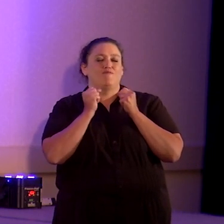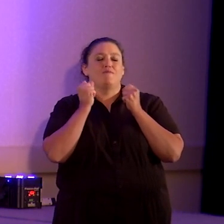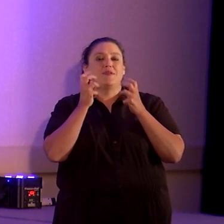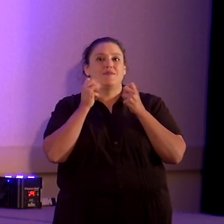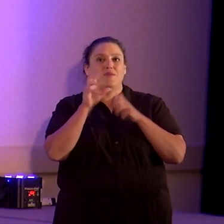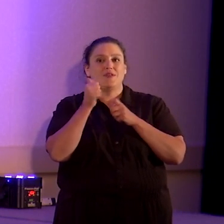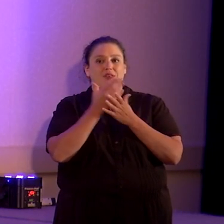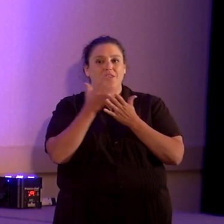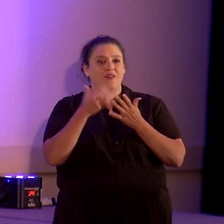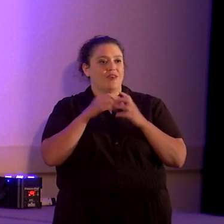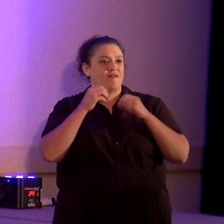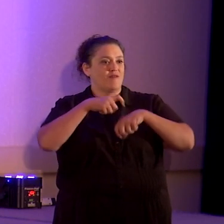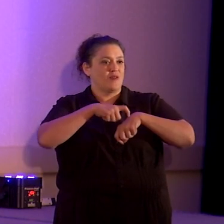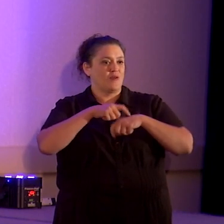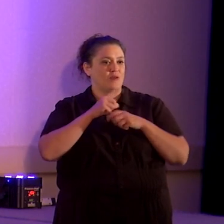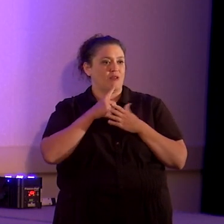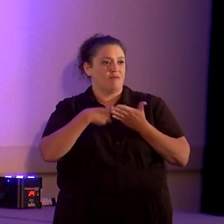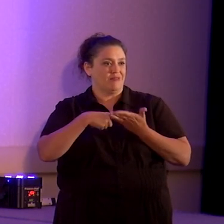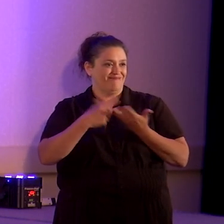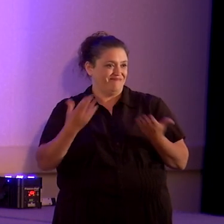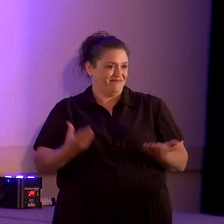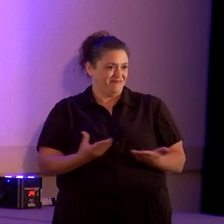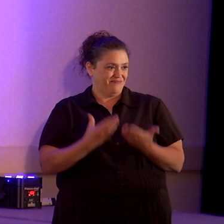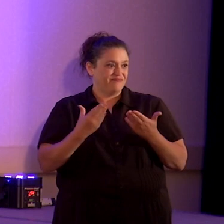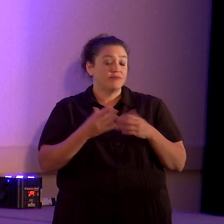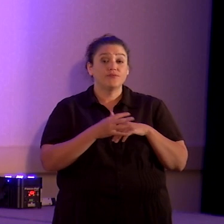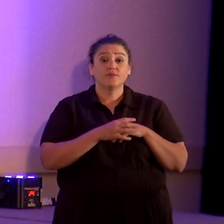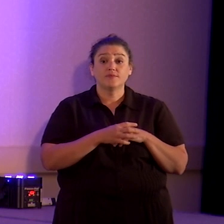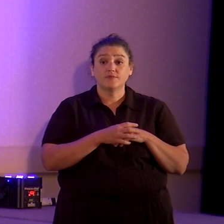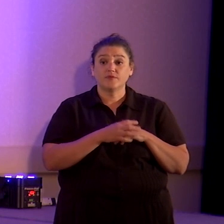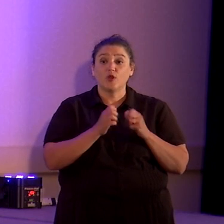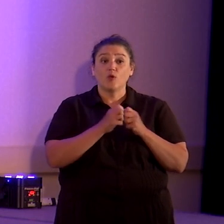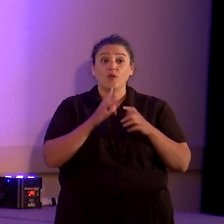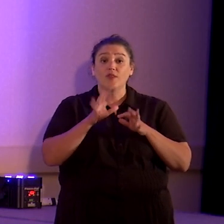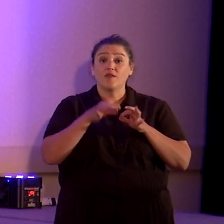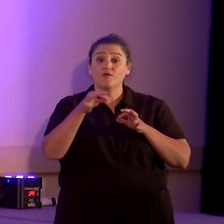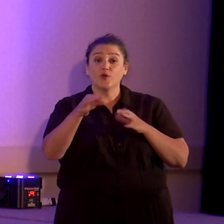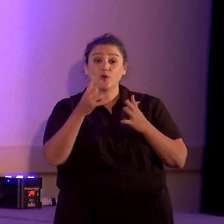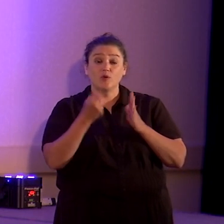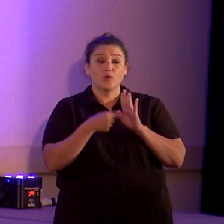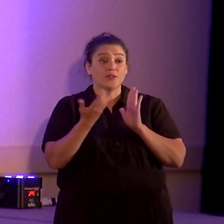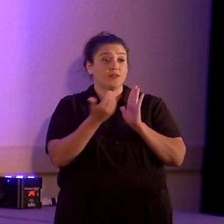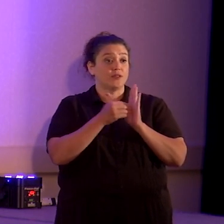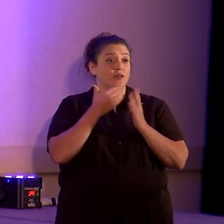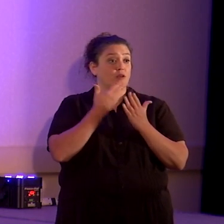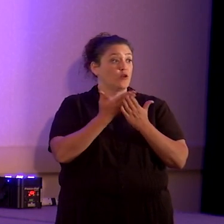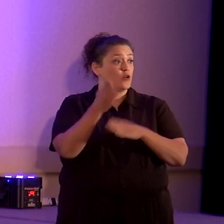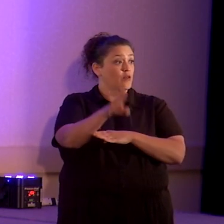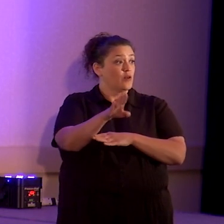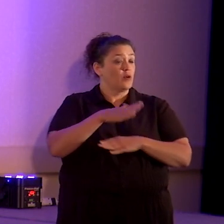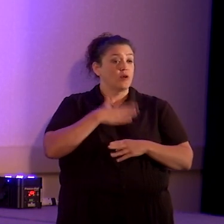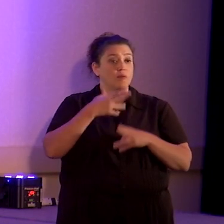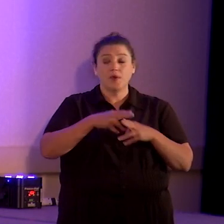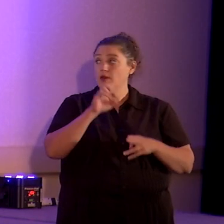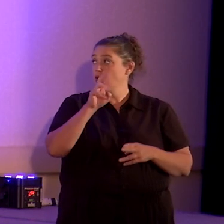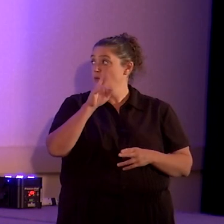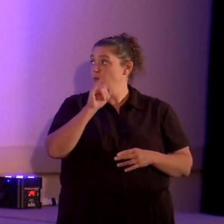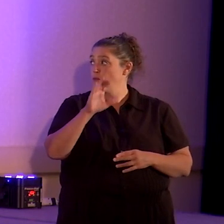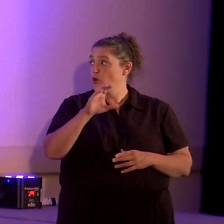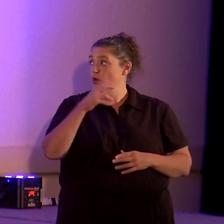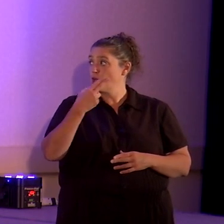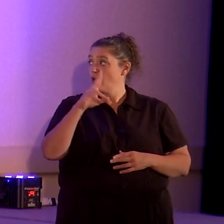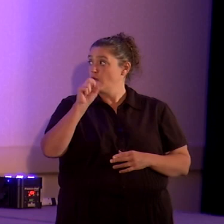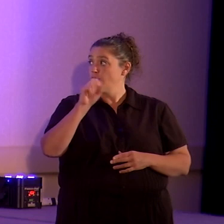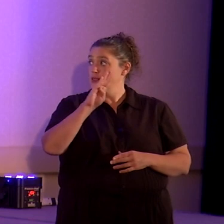I don't have time to get into here. Without further ado, once again, good afternoon, everybody. My name is Eric Husby, and